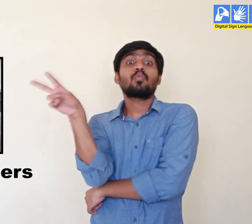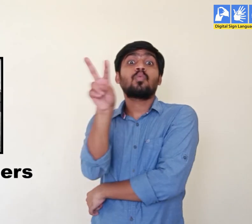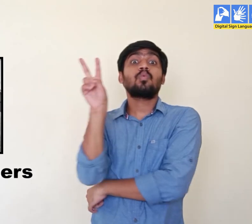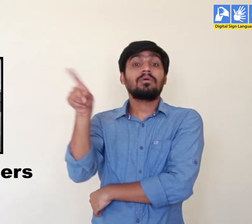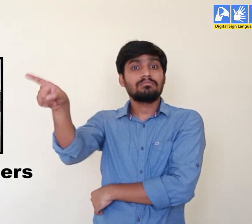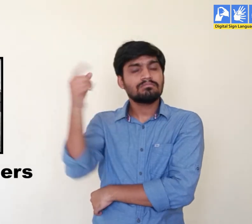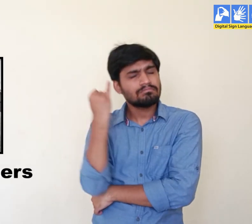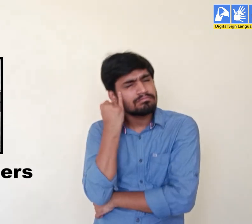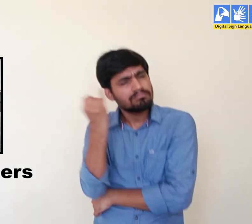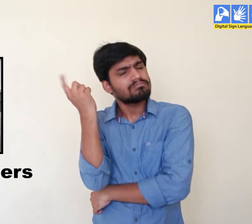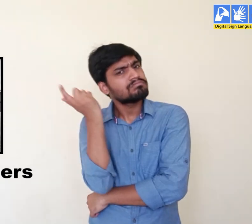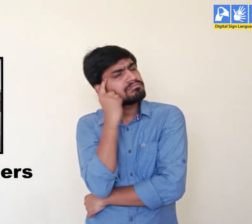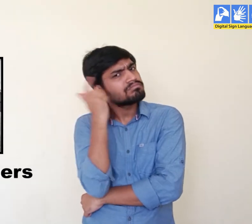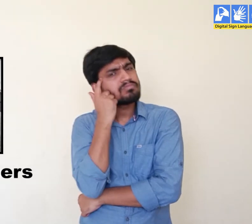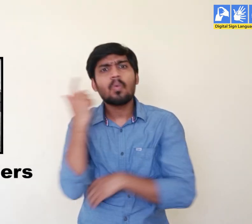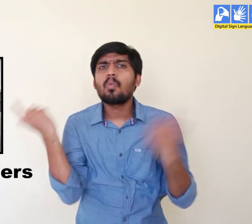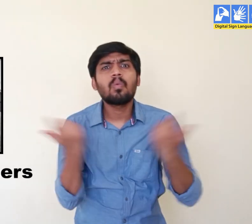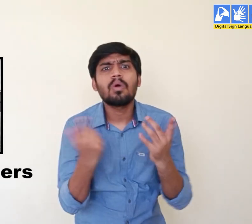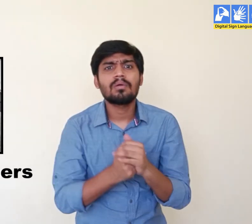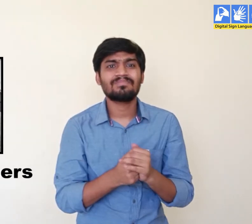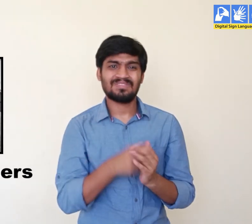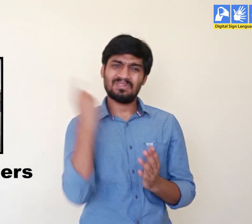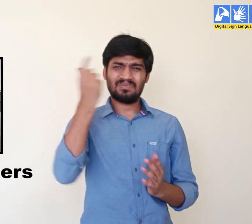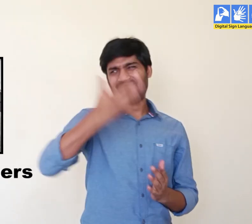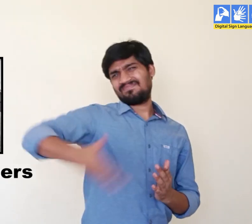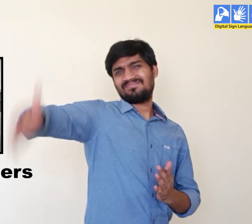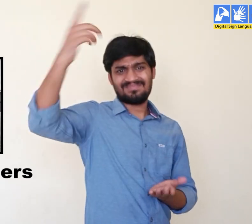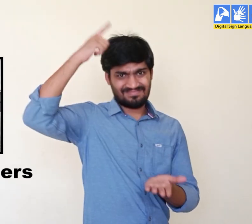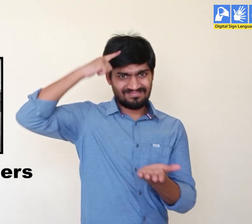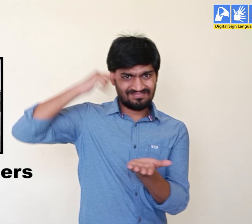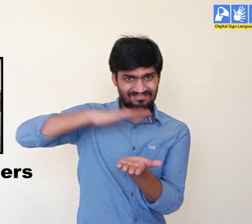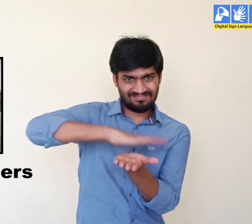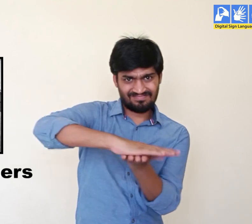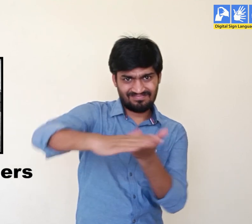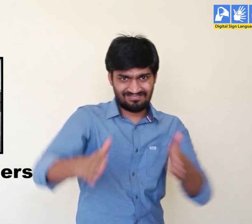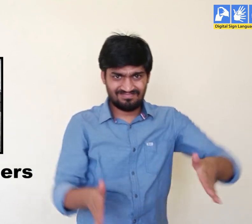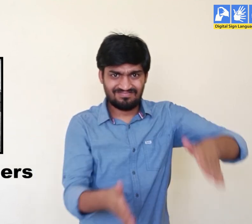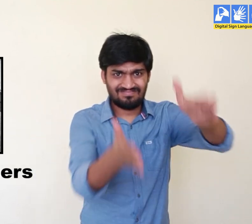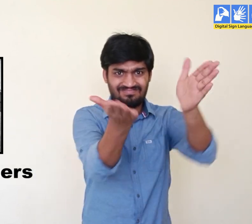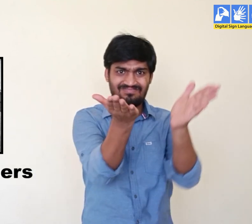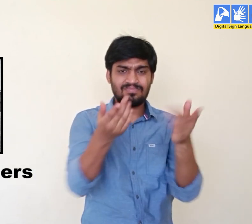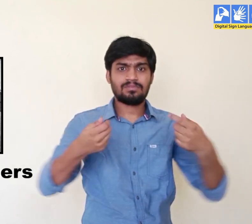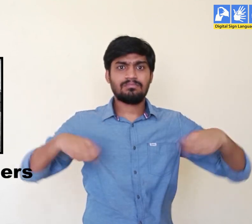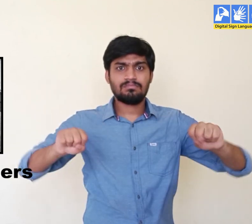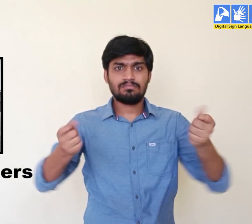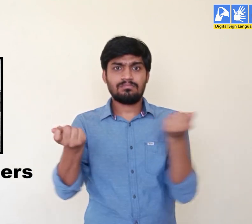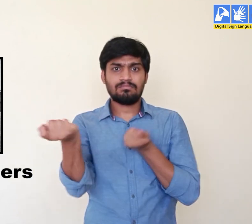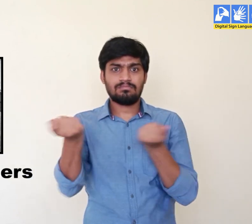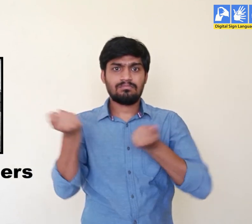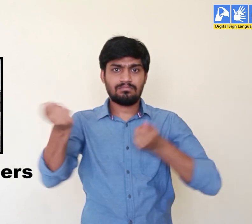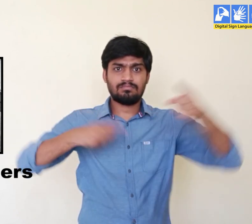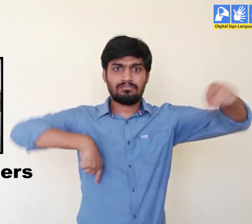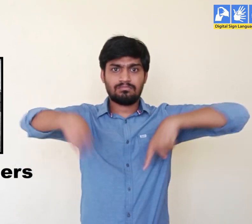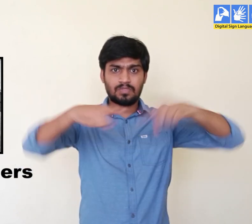These brothers were wondering. We have road transportation, cars and bikes that go on roads.